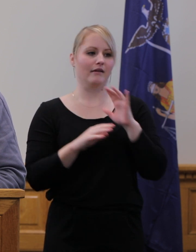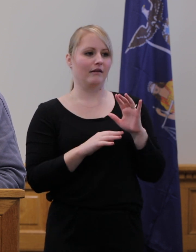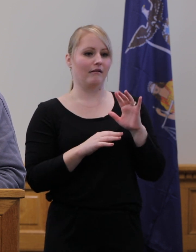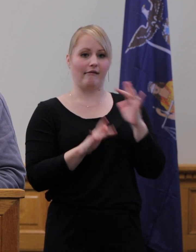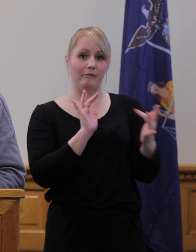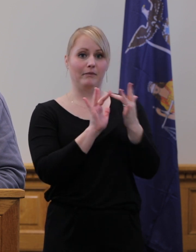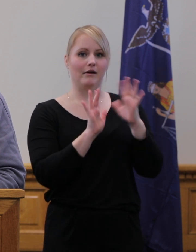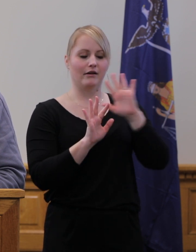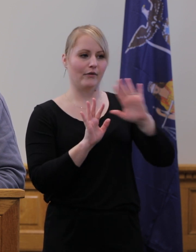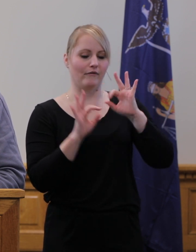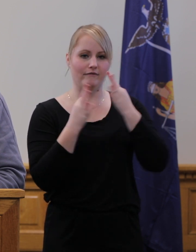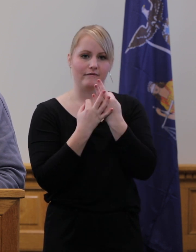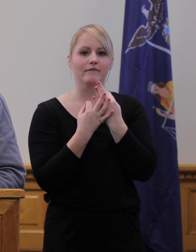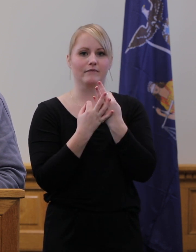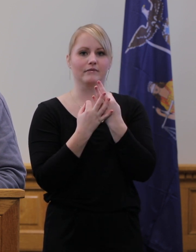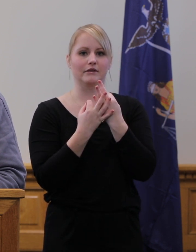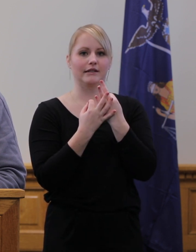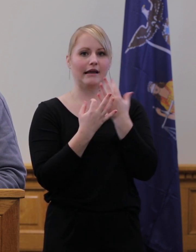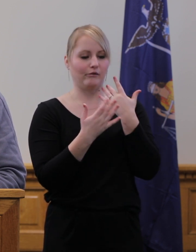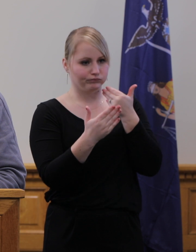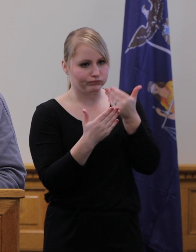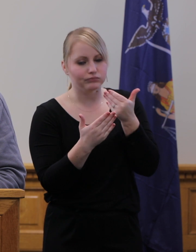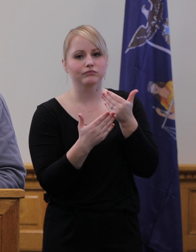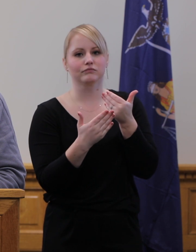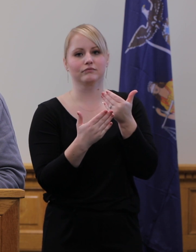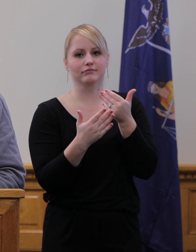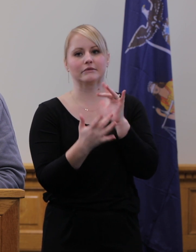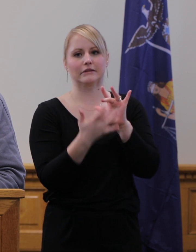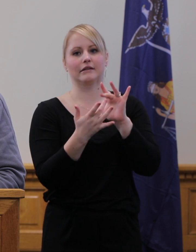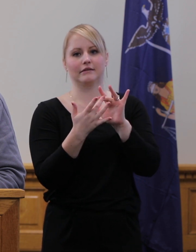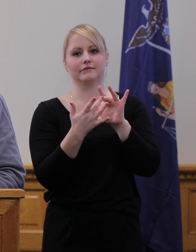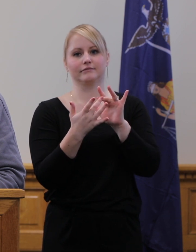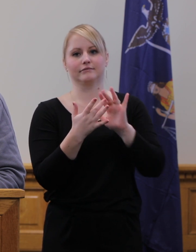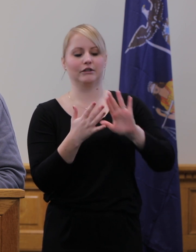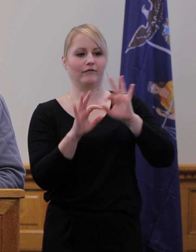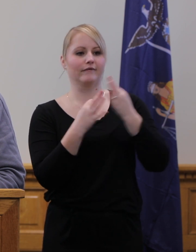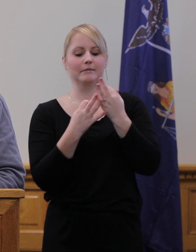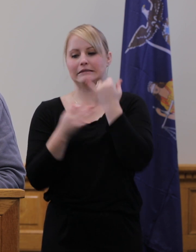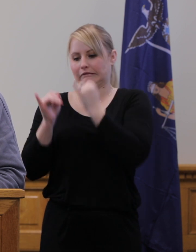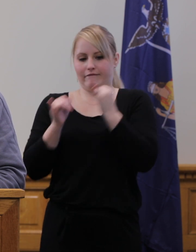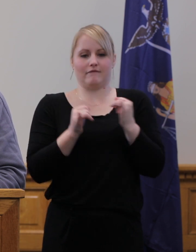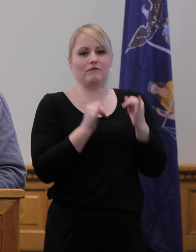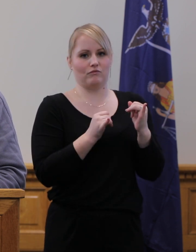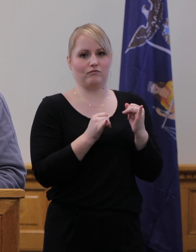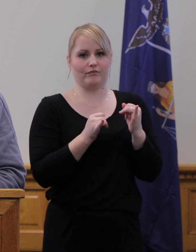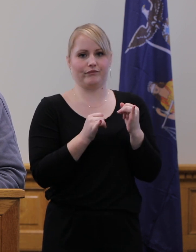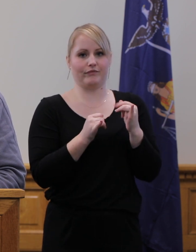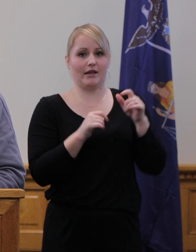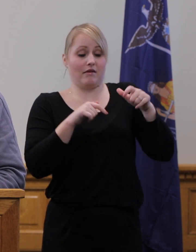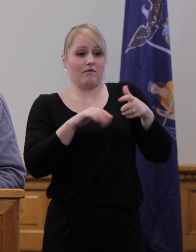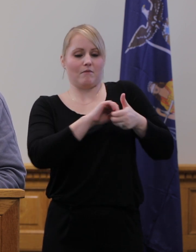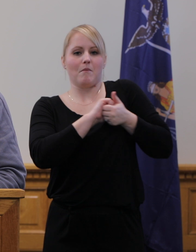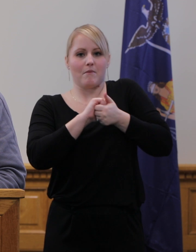The county health department continues to notify close contacts outside of school communities throughout the county. This